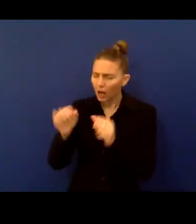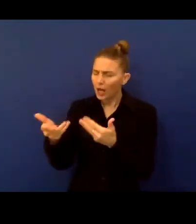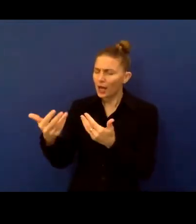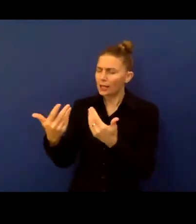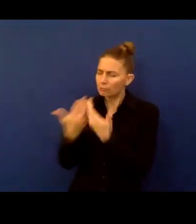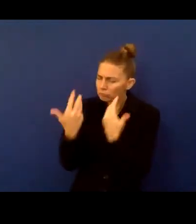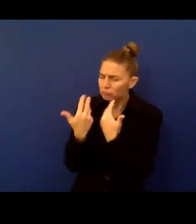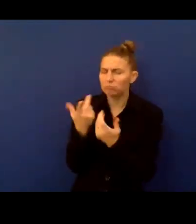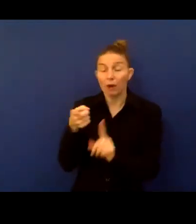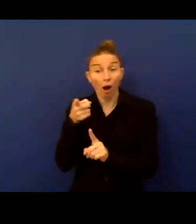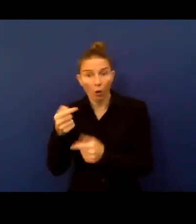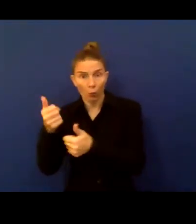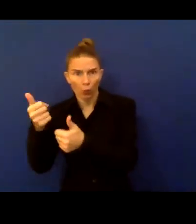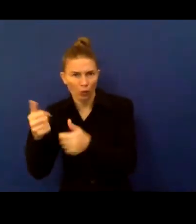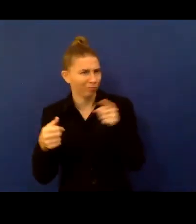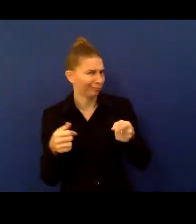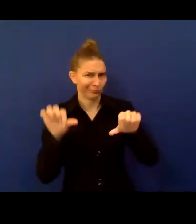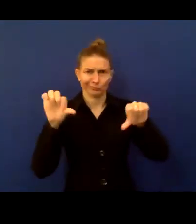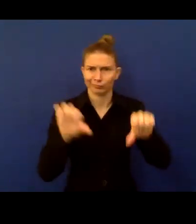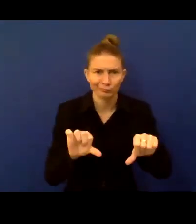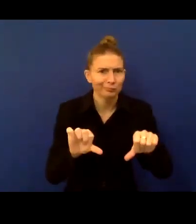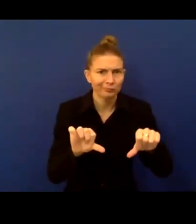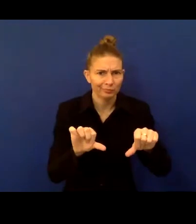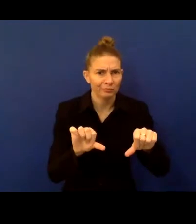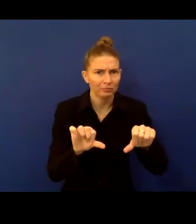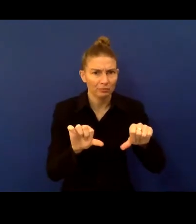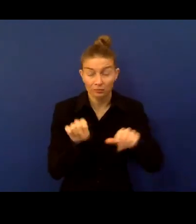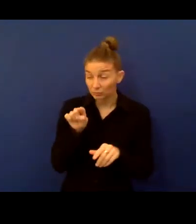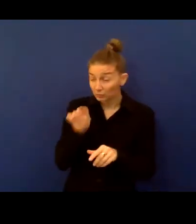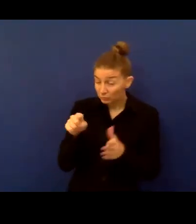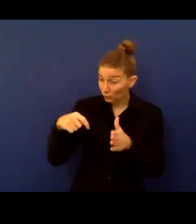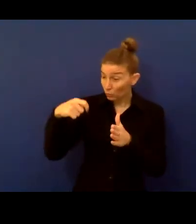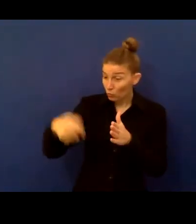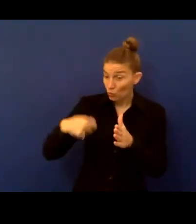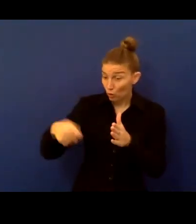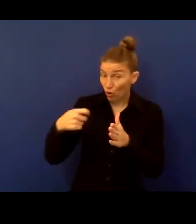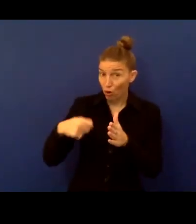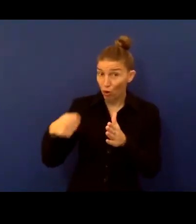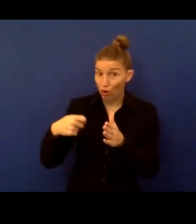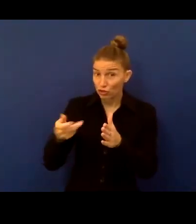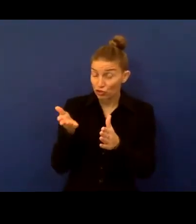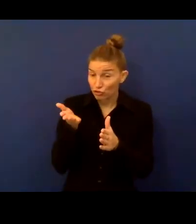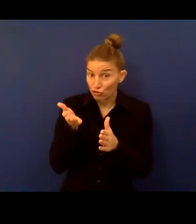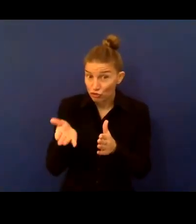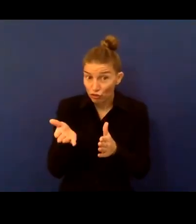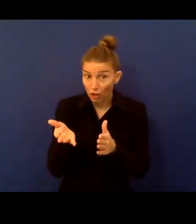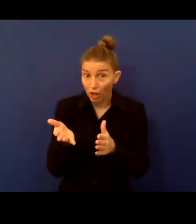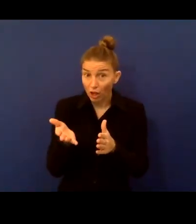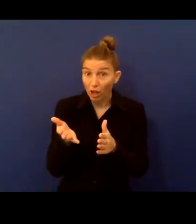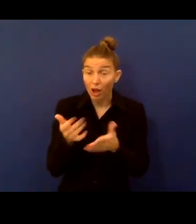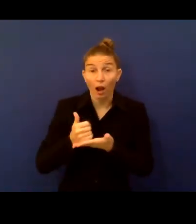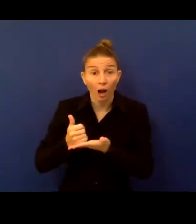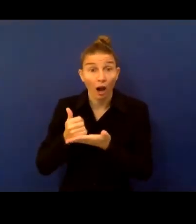Did a project actually make or do something for inclusion